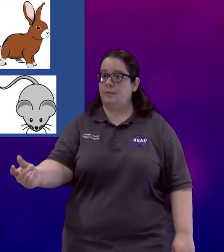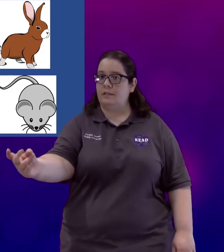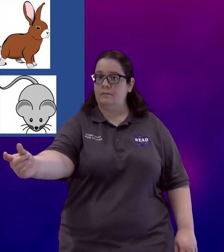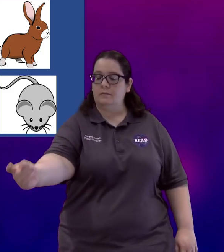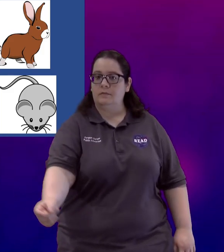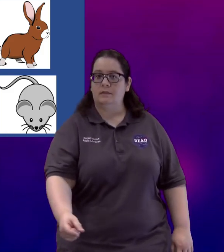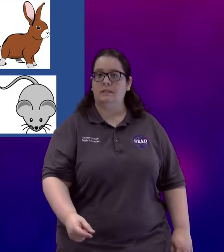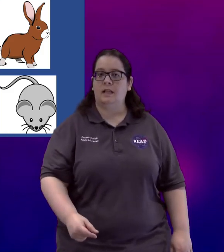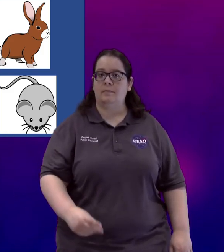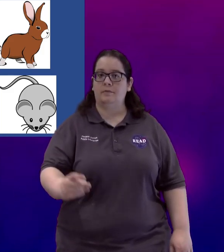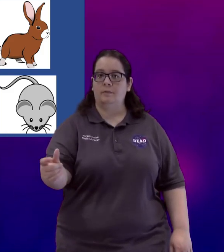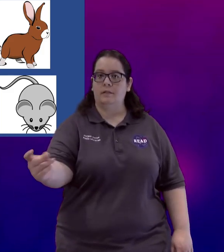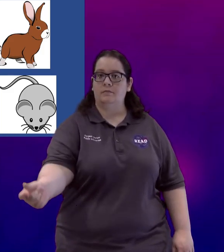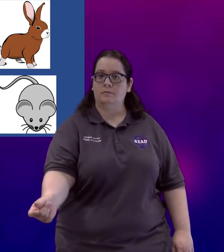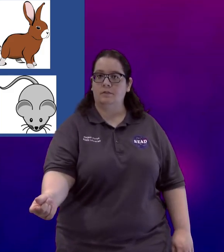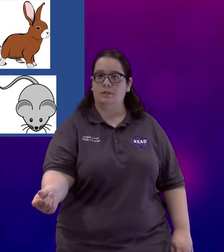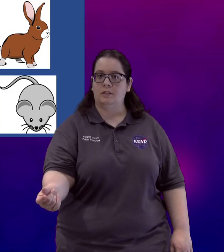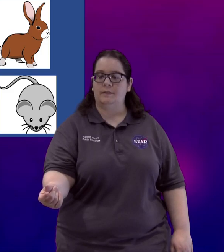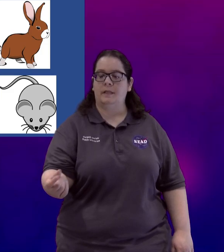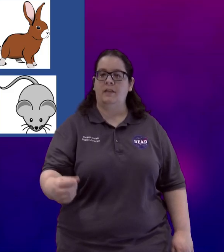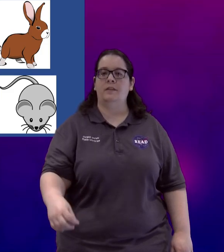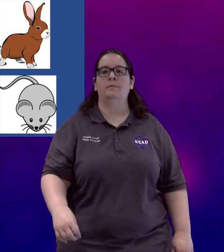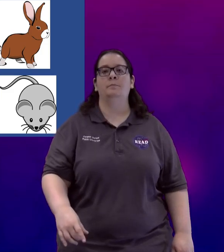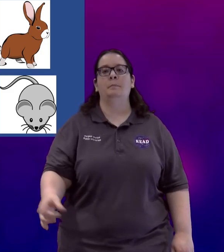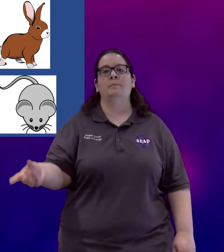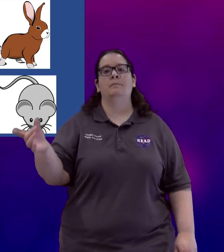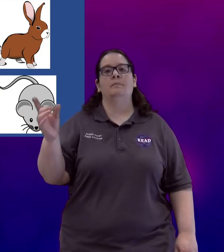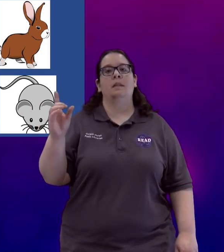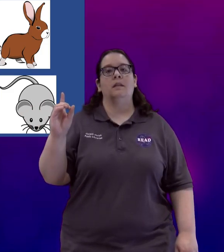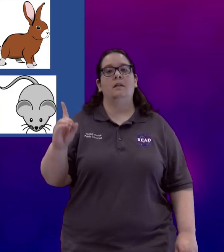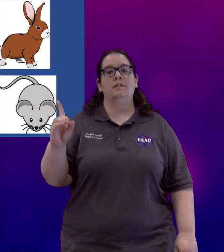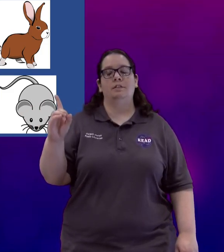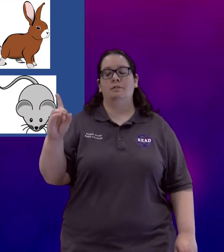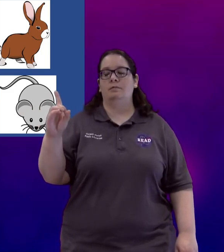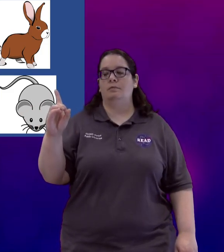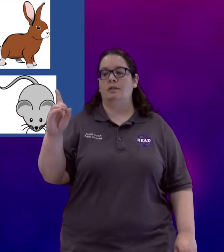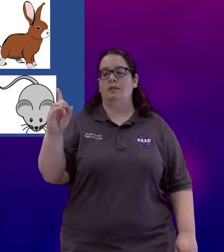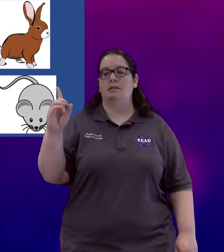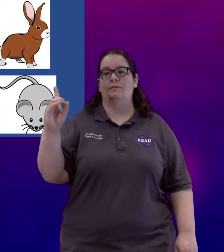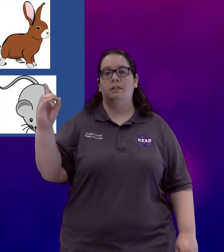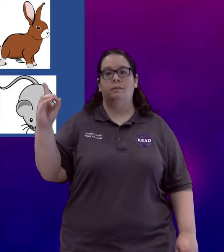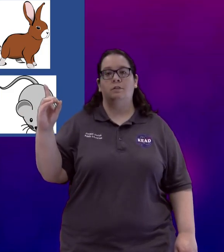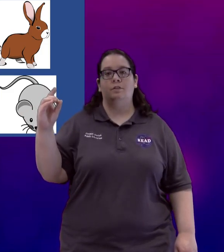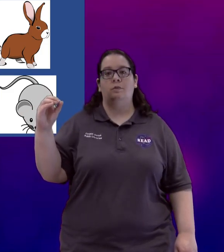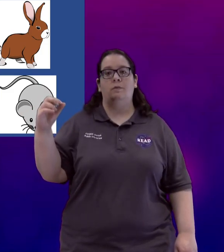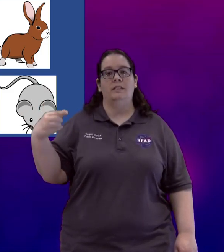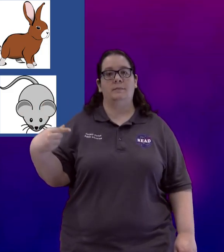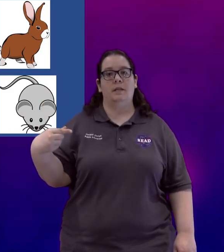might snap when your dog's misbehaving. It also is very similar to the way we spell